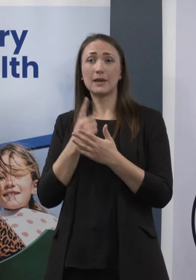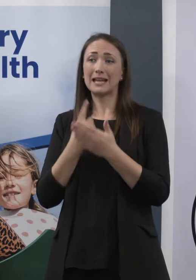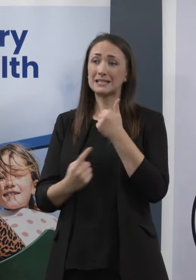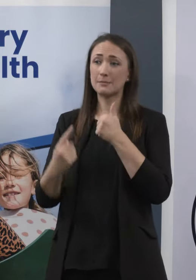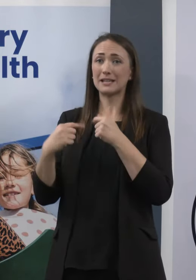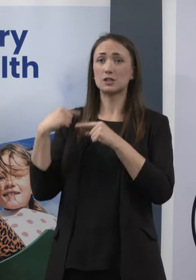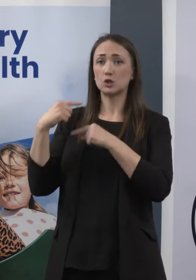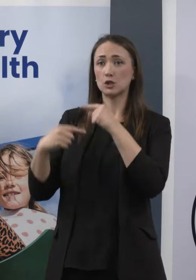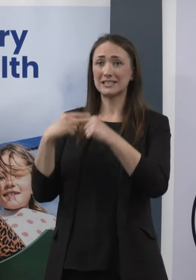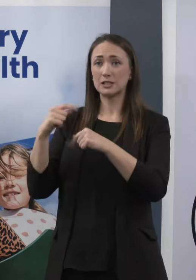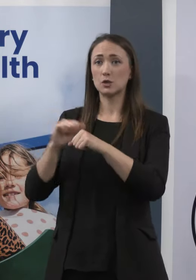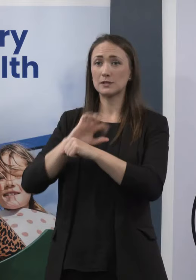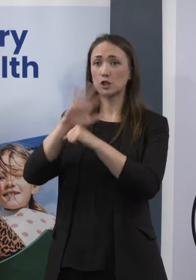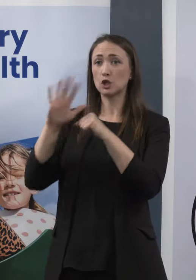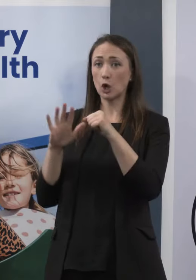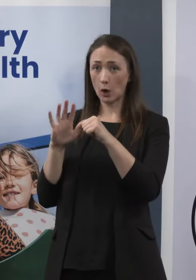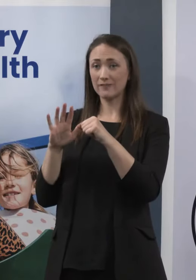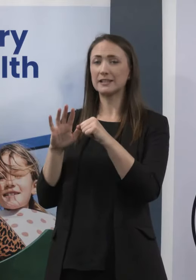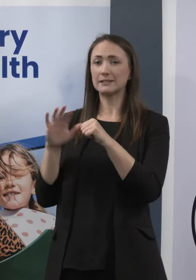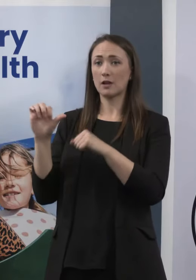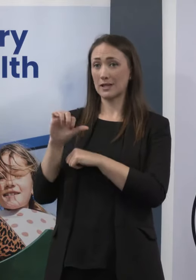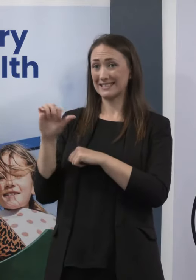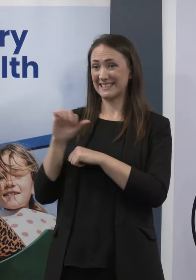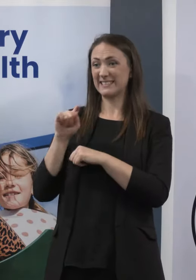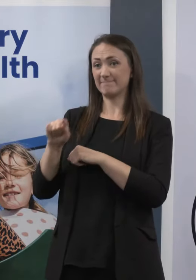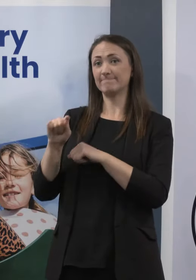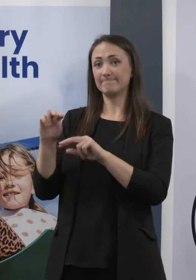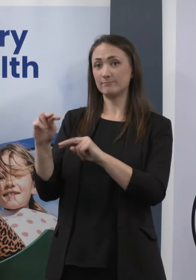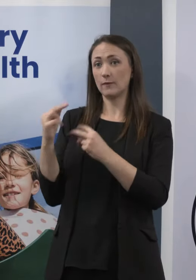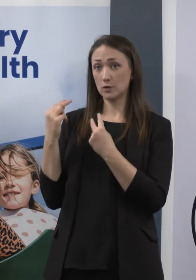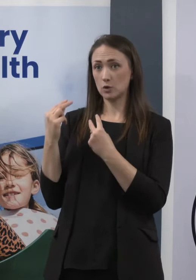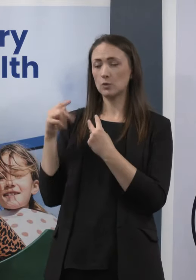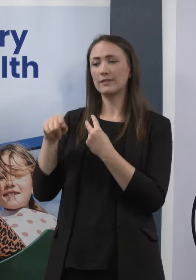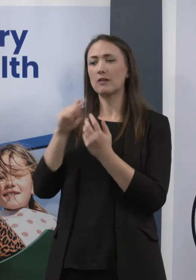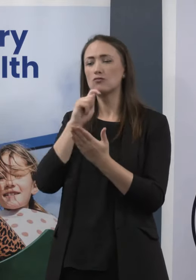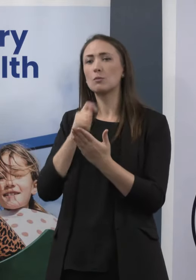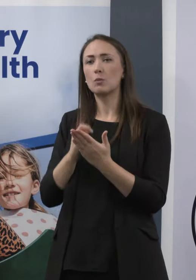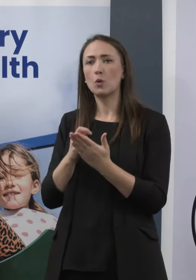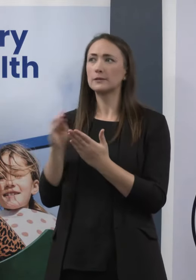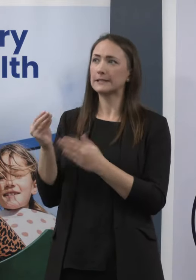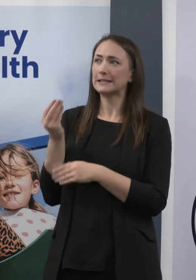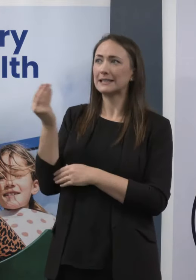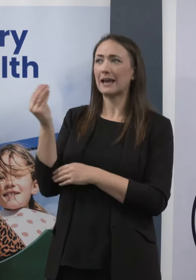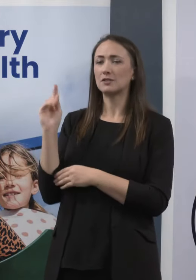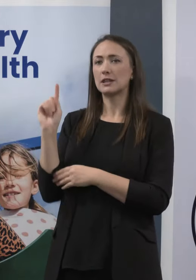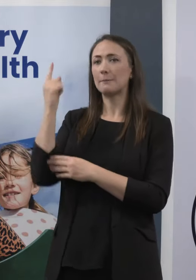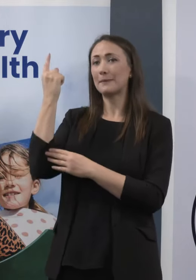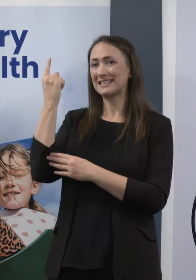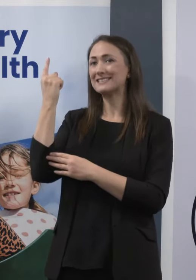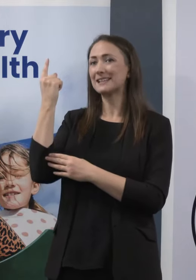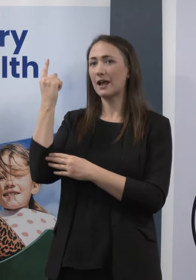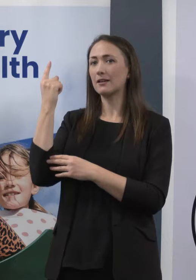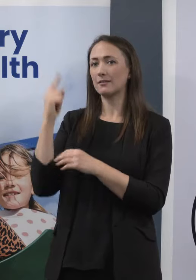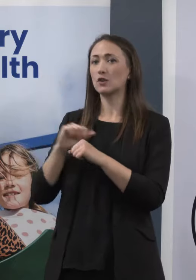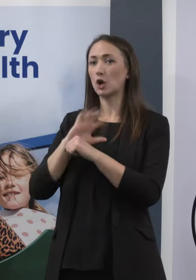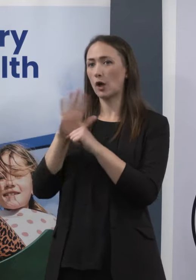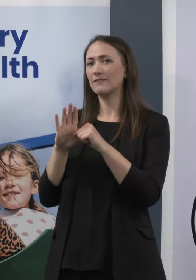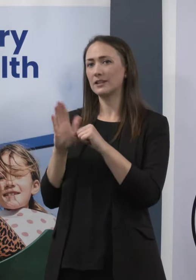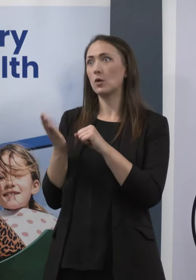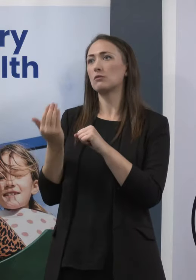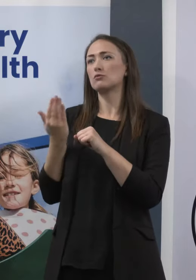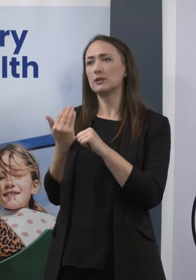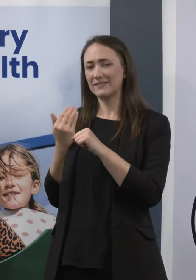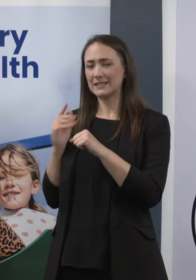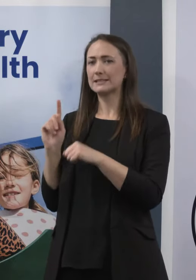Advice Group, chaired by Sir Brian Roach, and that report was to the previous minister for the COVID